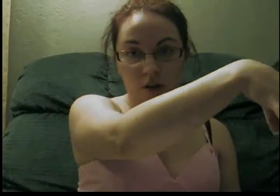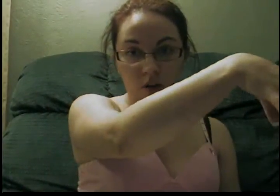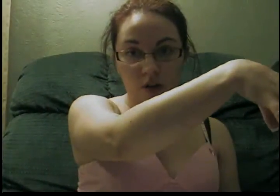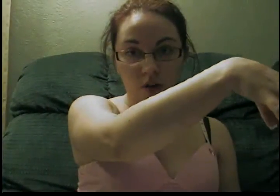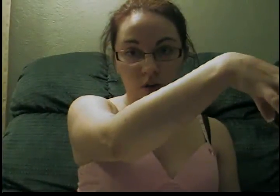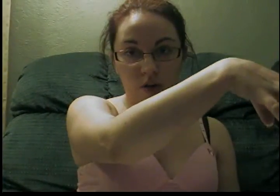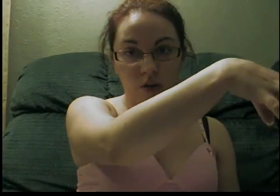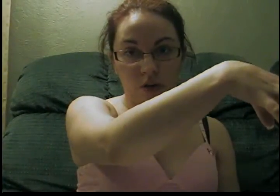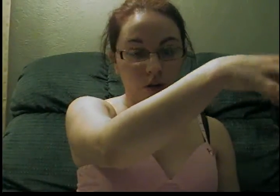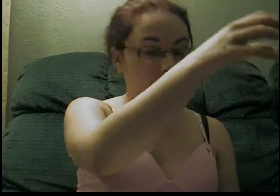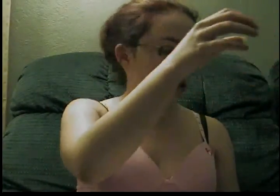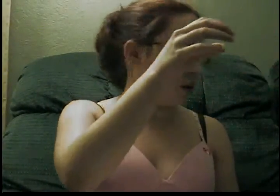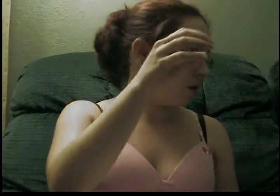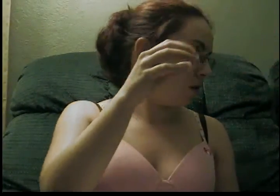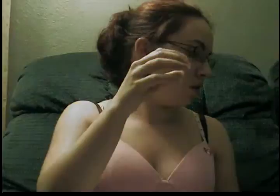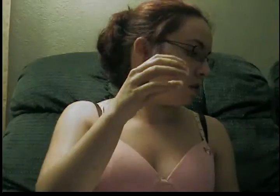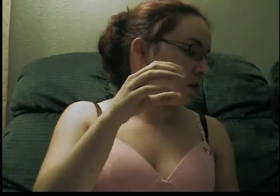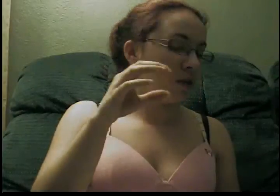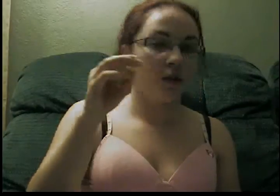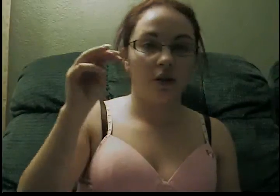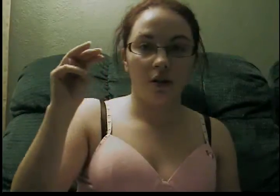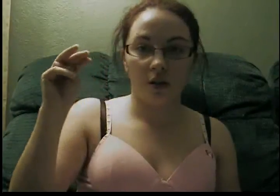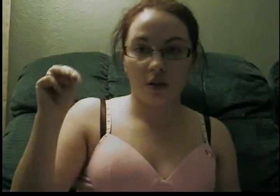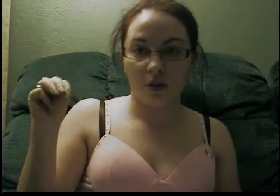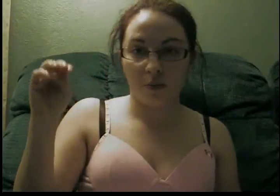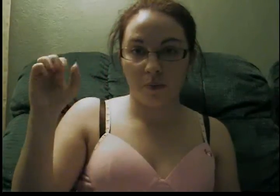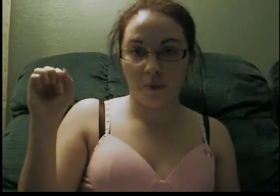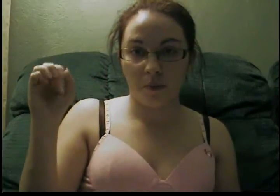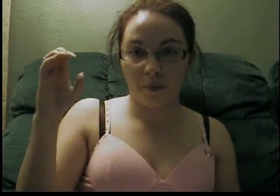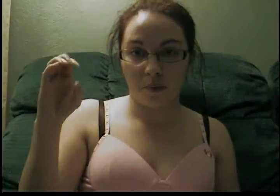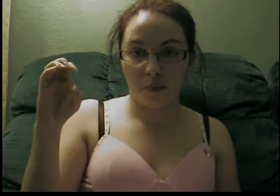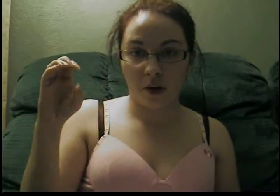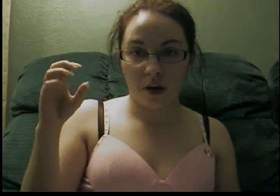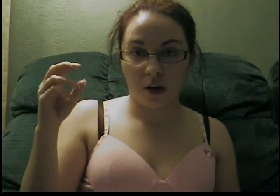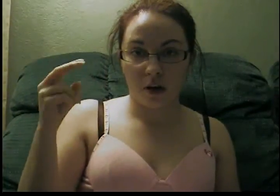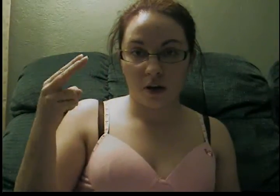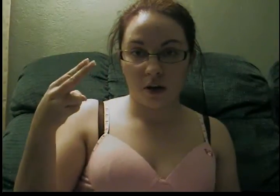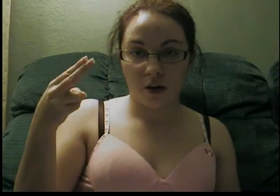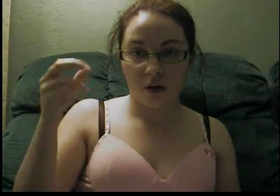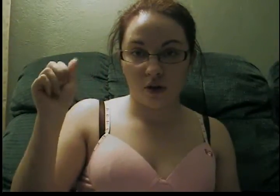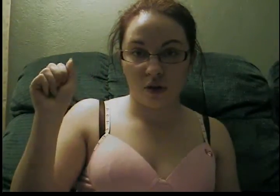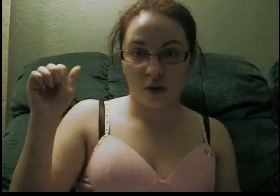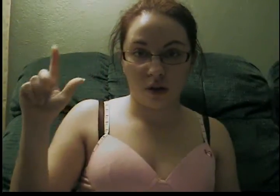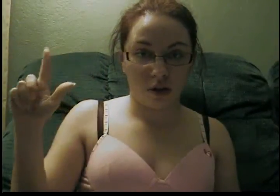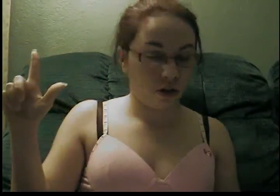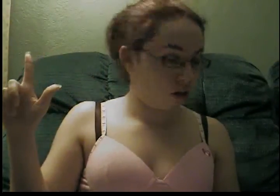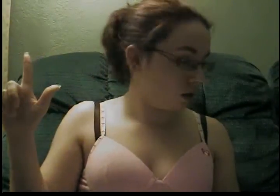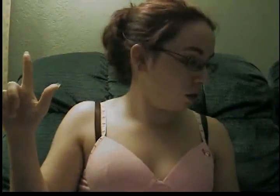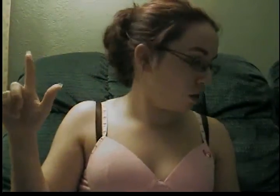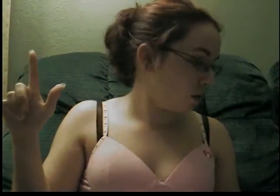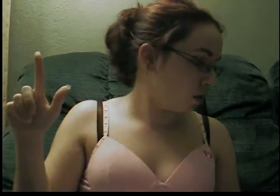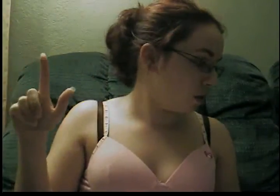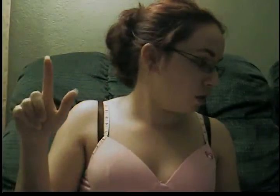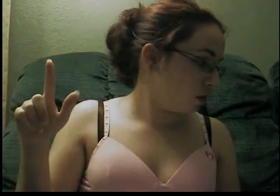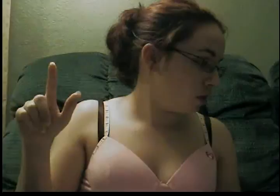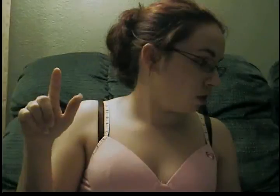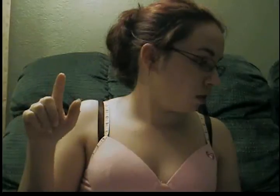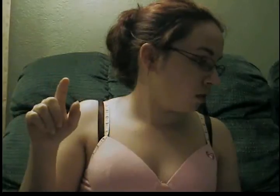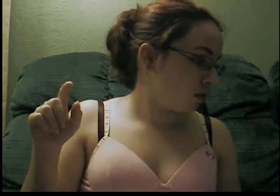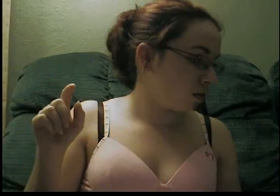1-800-370-6697. Take the opportunity to speak with loan servicers or local housing counselors about your mortgage. The seminar